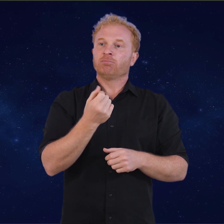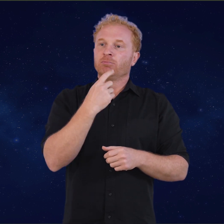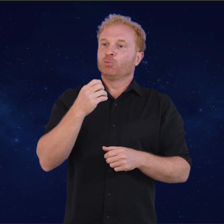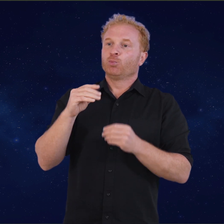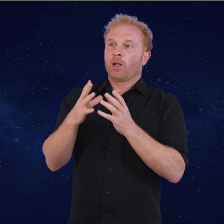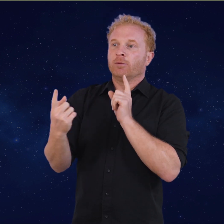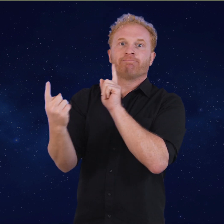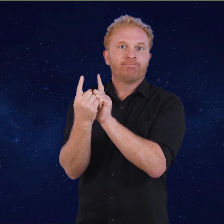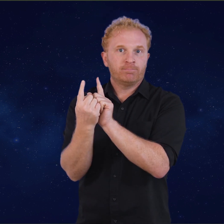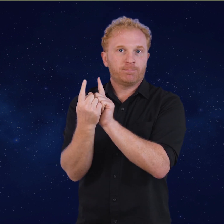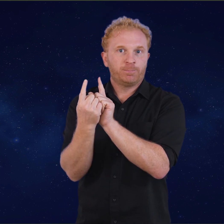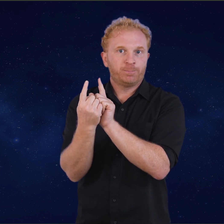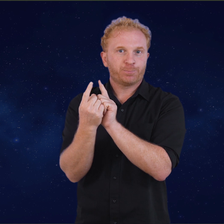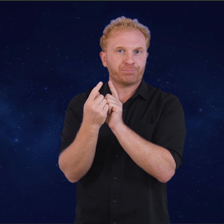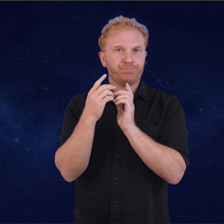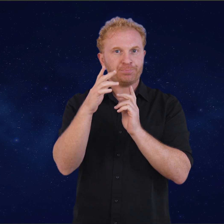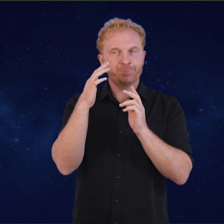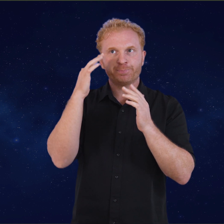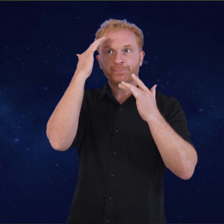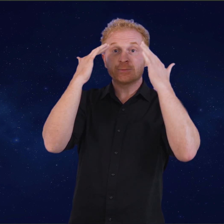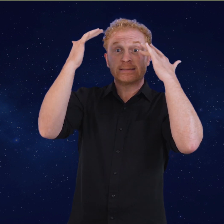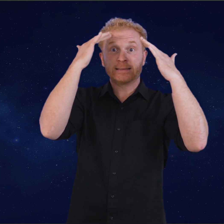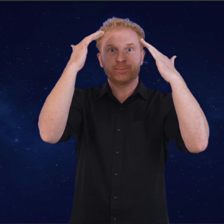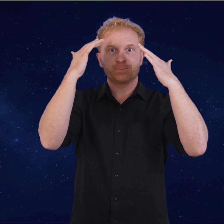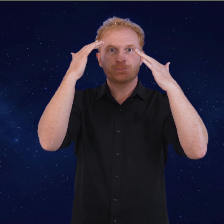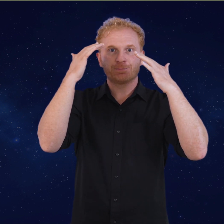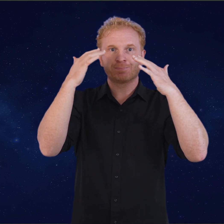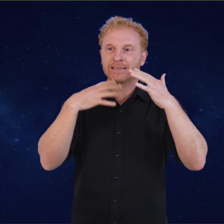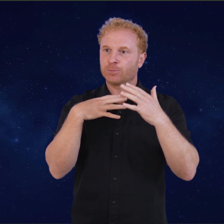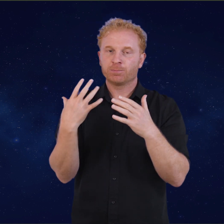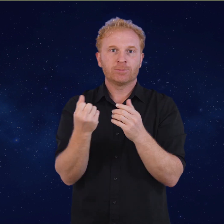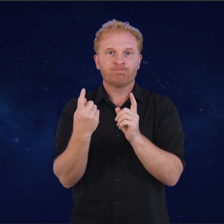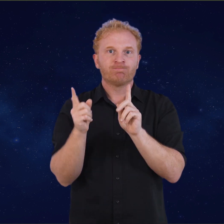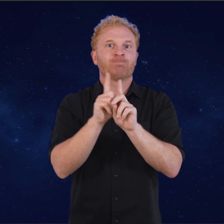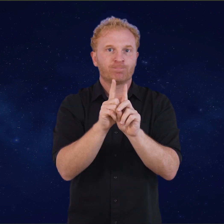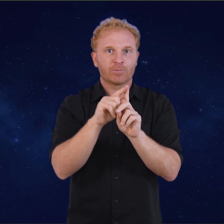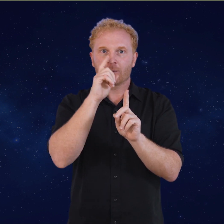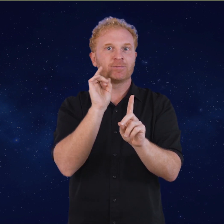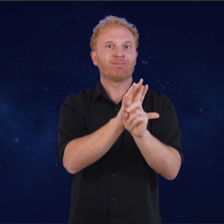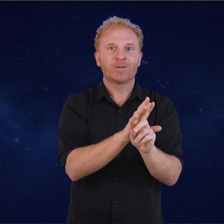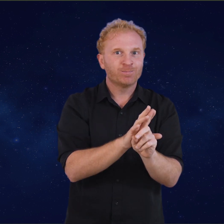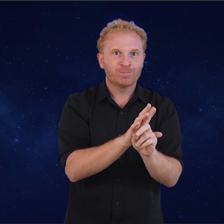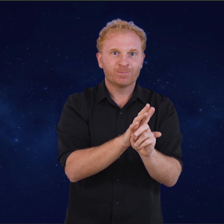Psychedelics bring up many emotions, and a range of physical sensations from the body can be experienced.